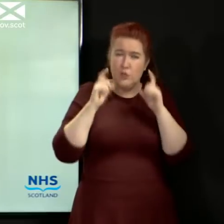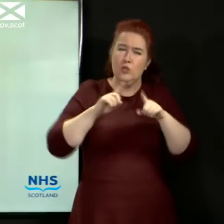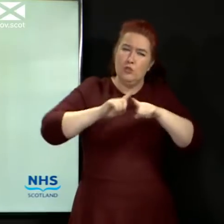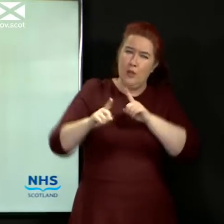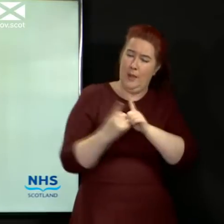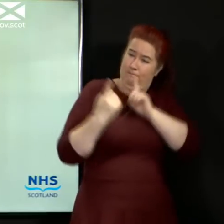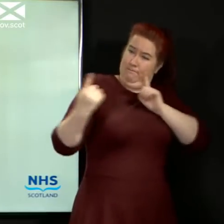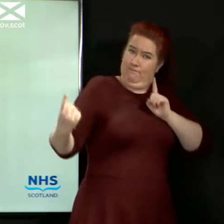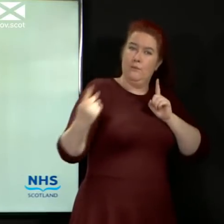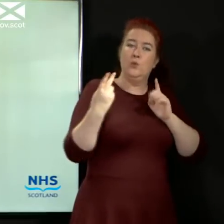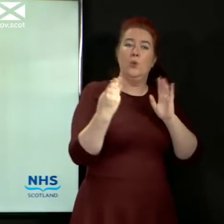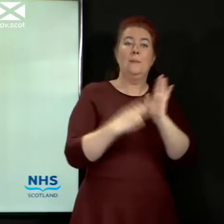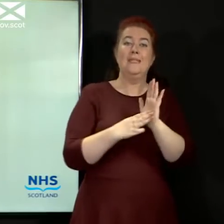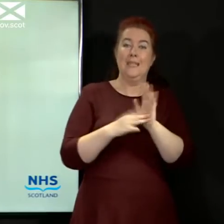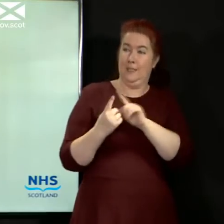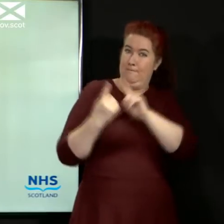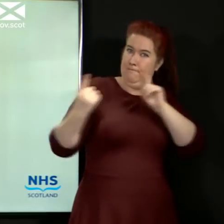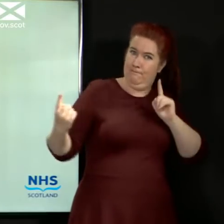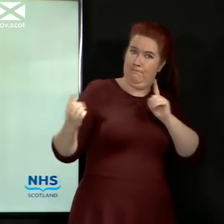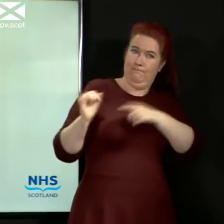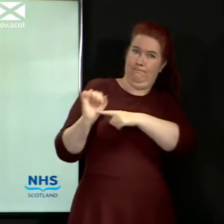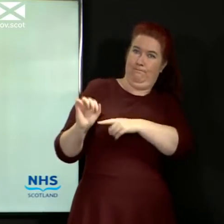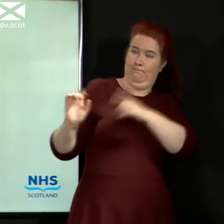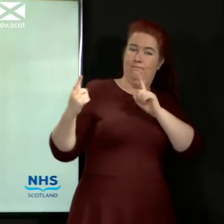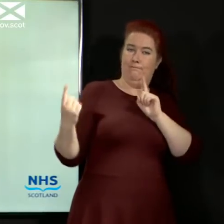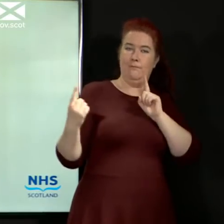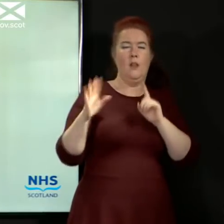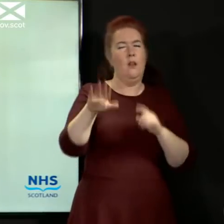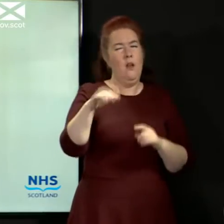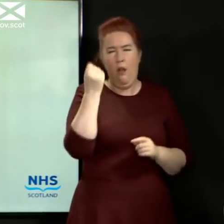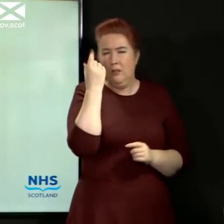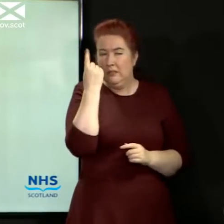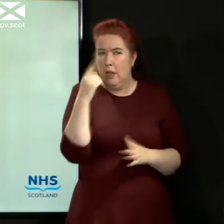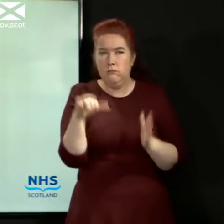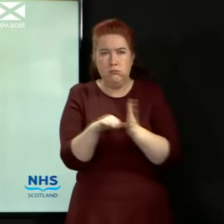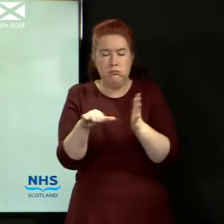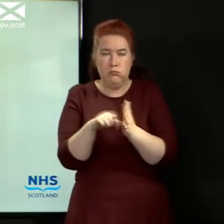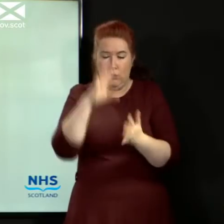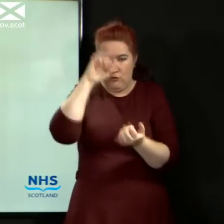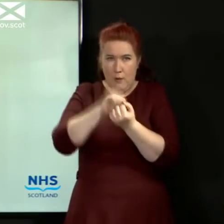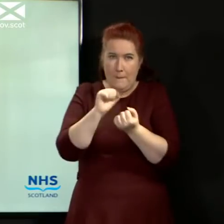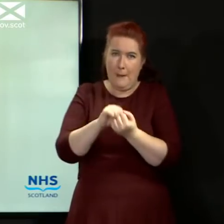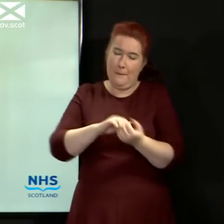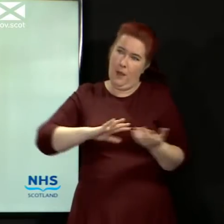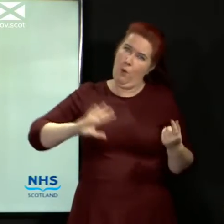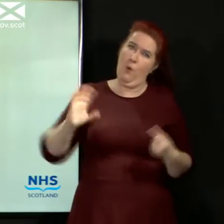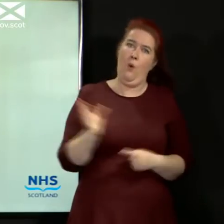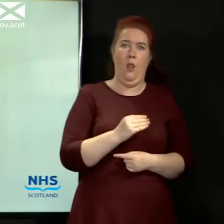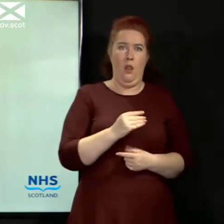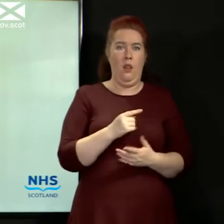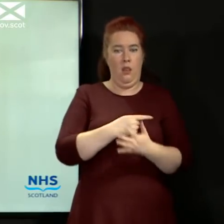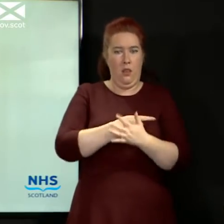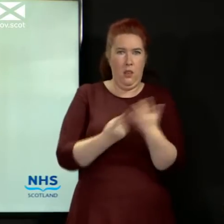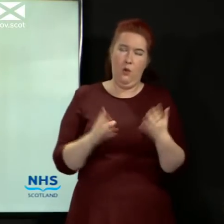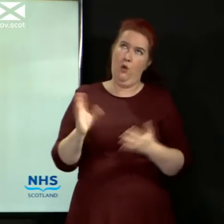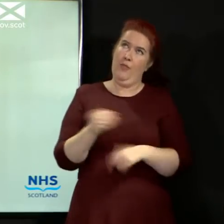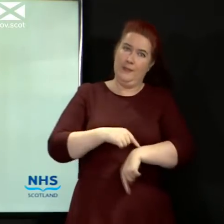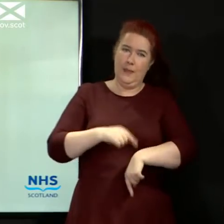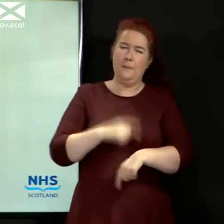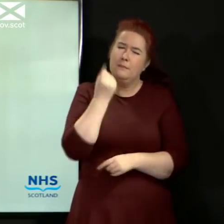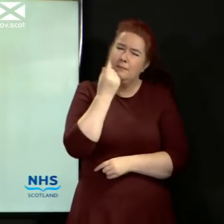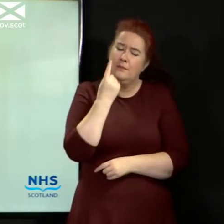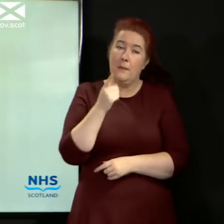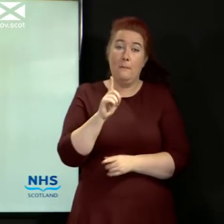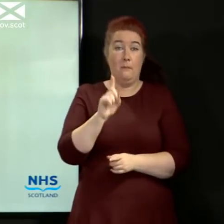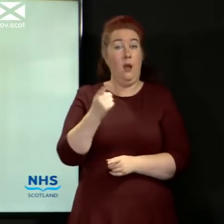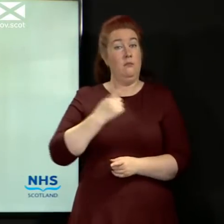two metre distance from other people if you can. I recognise that it's difficult to remember all of the time, but when